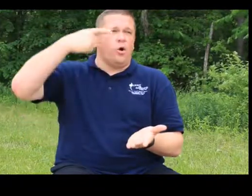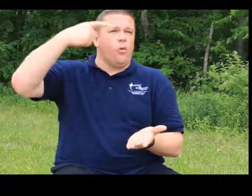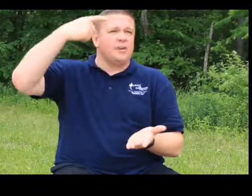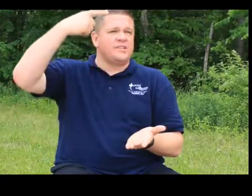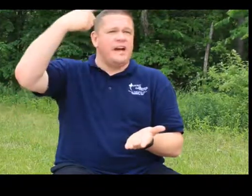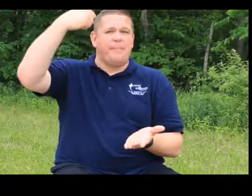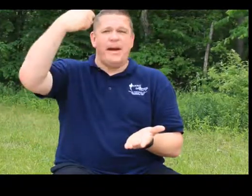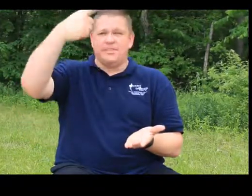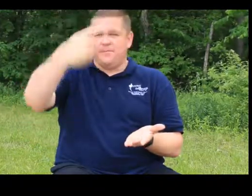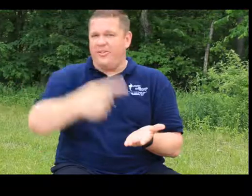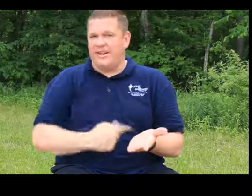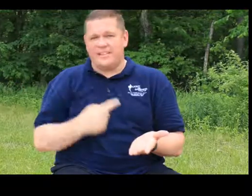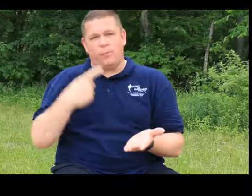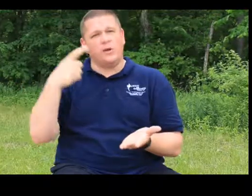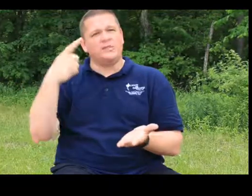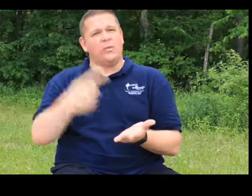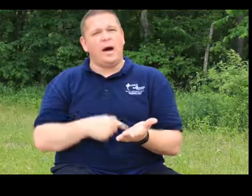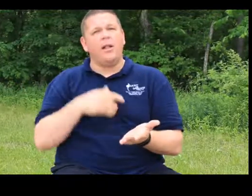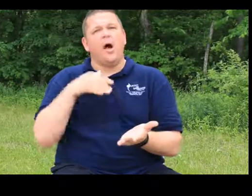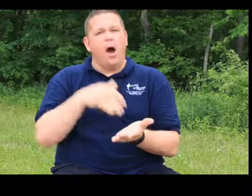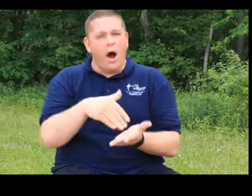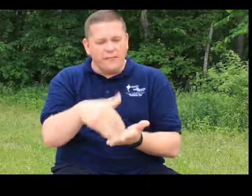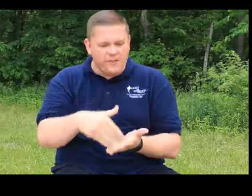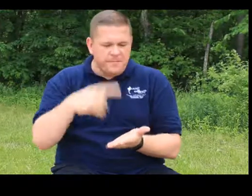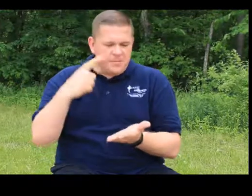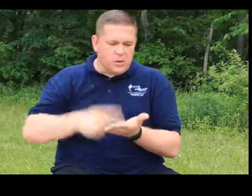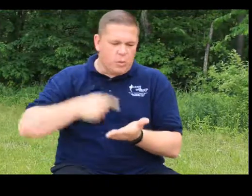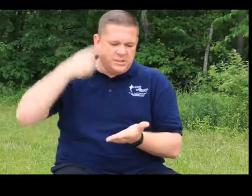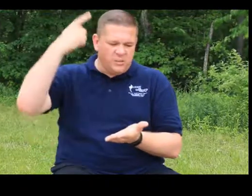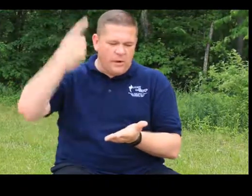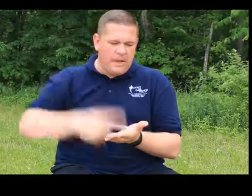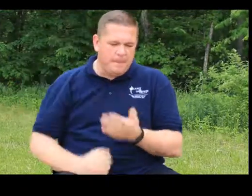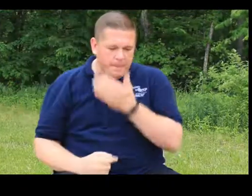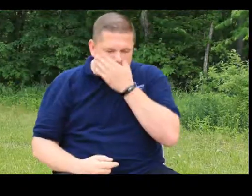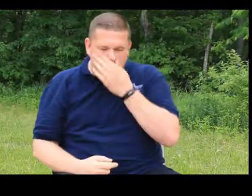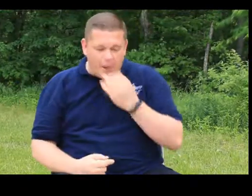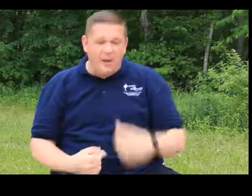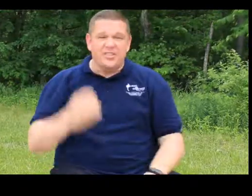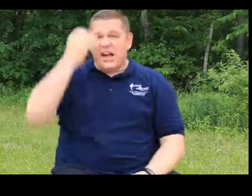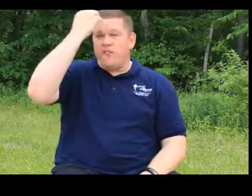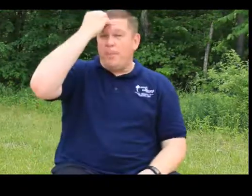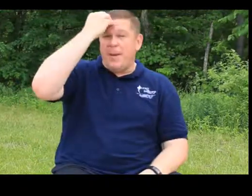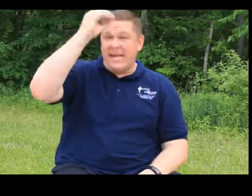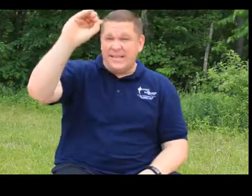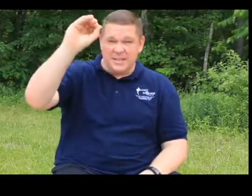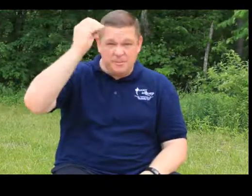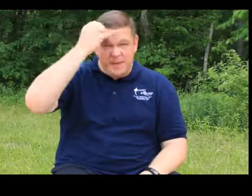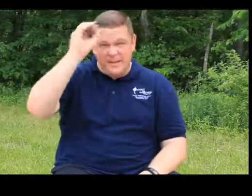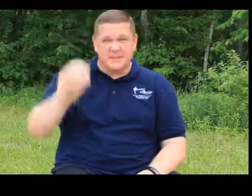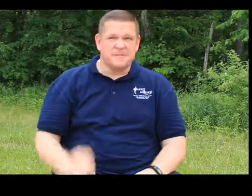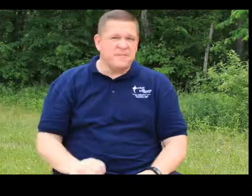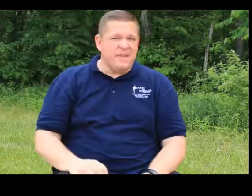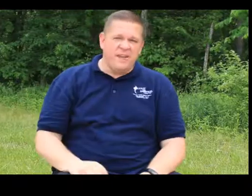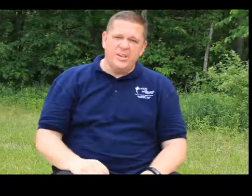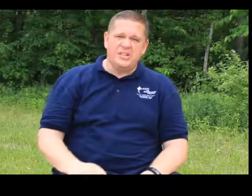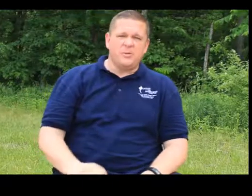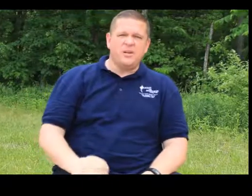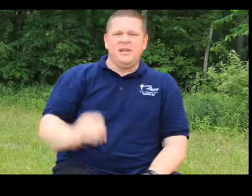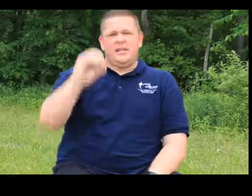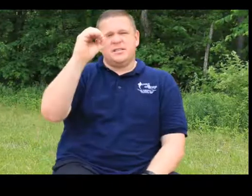whole bunch of time passes before the next time. Once in a while. Often, once in a while. All the sign for opinions. Opinions. Very simple. This is